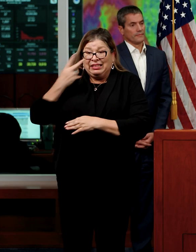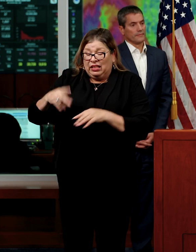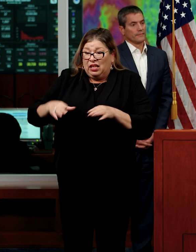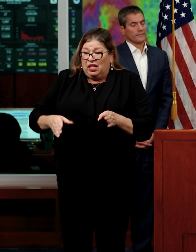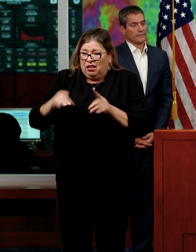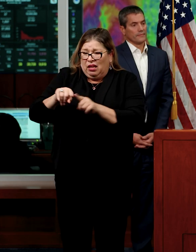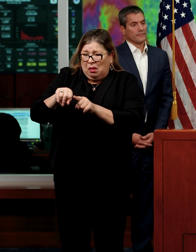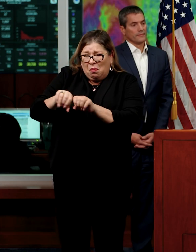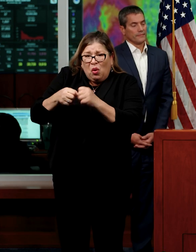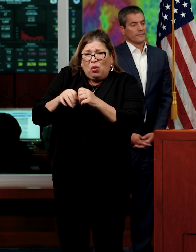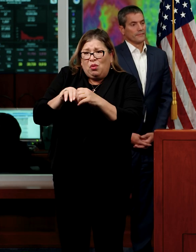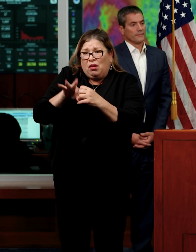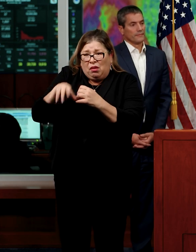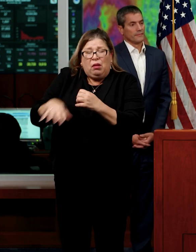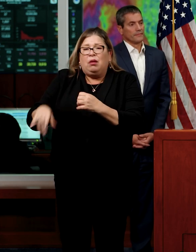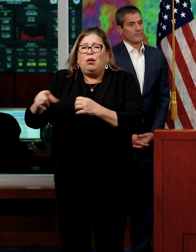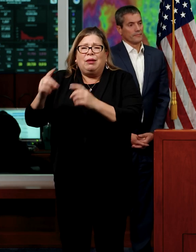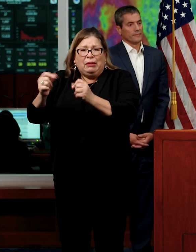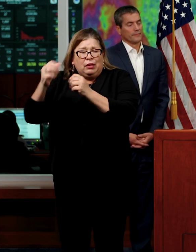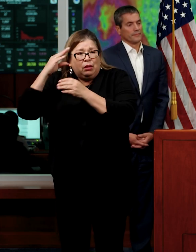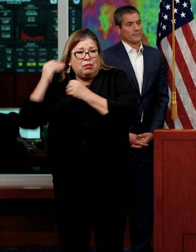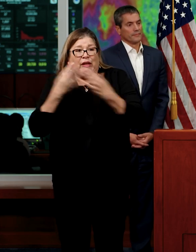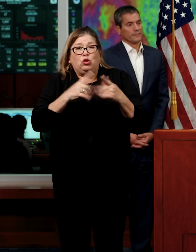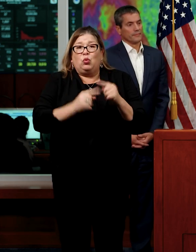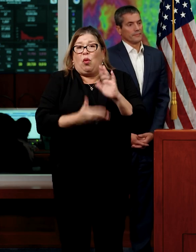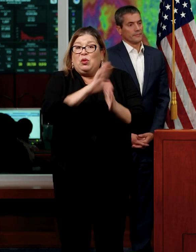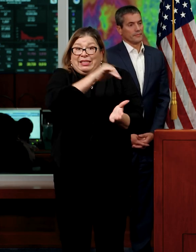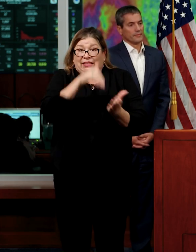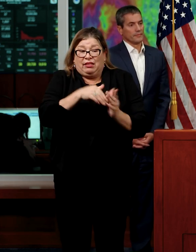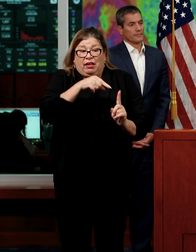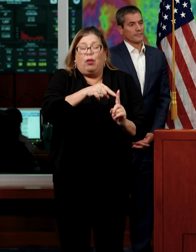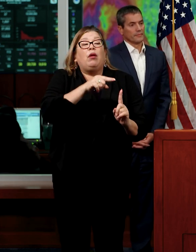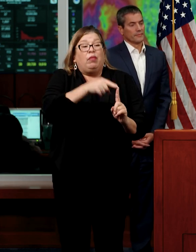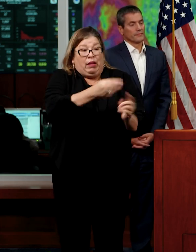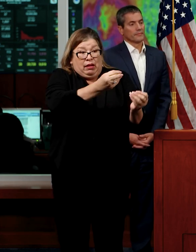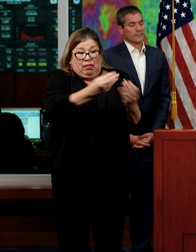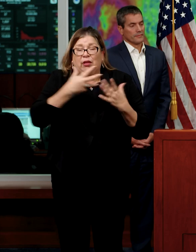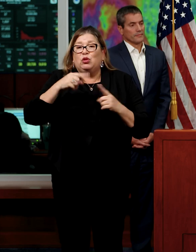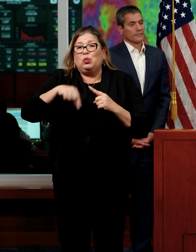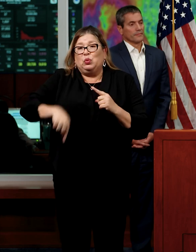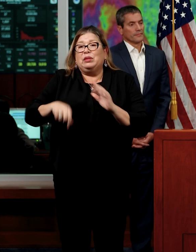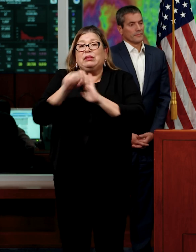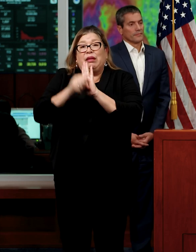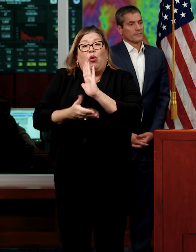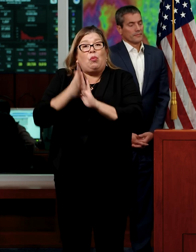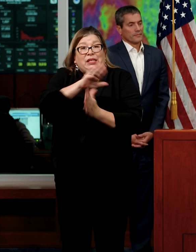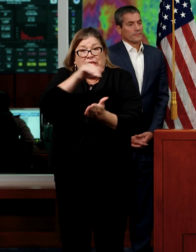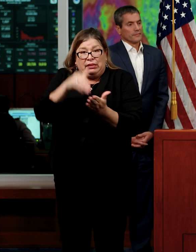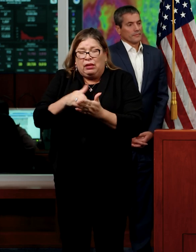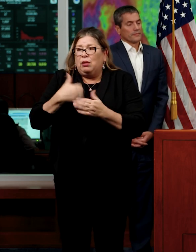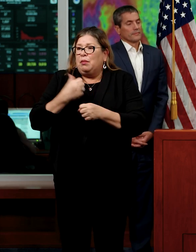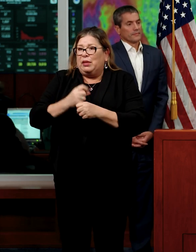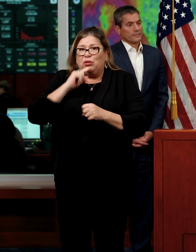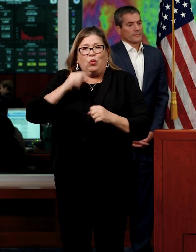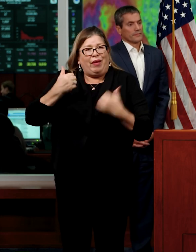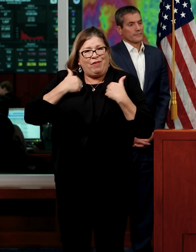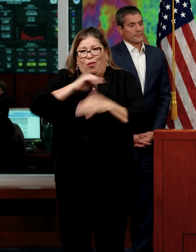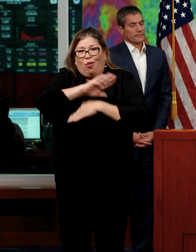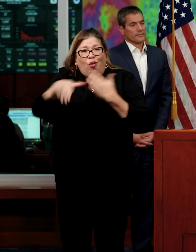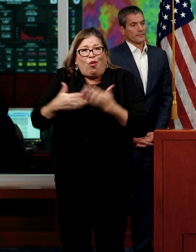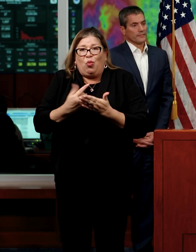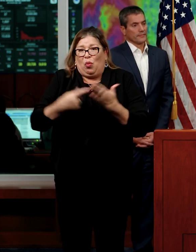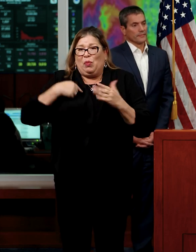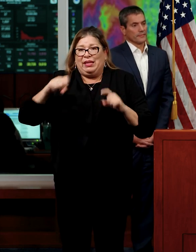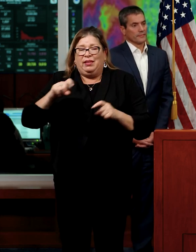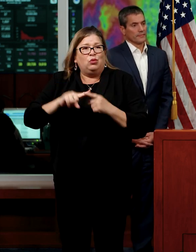that up to the flood operations center. We report it to the state operations center to ensure that we have all the materials that